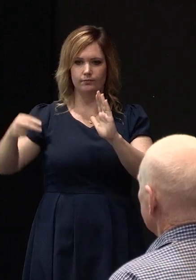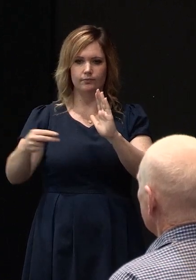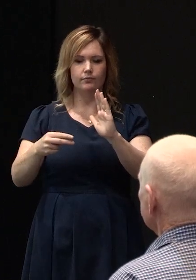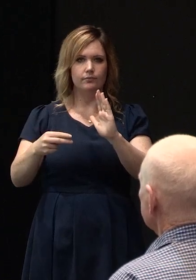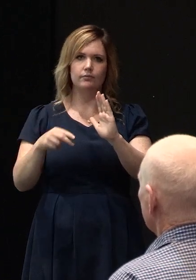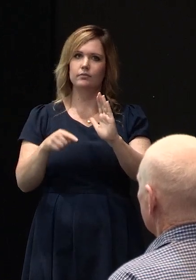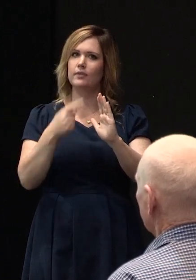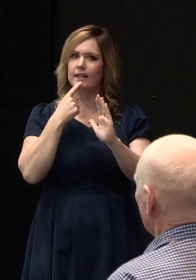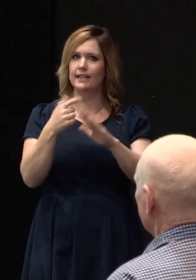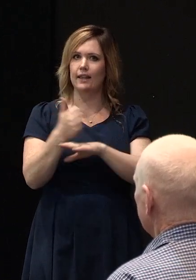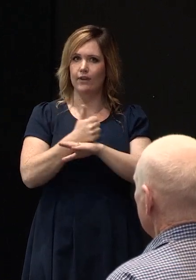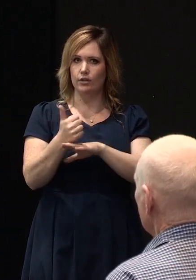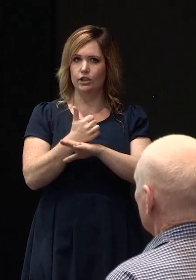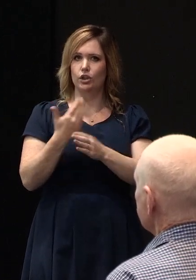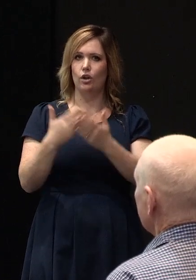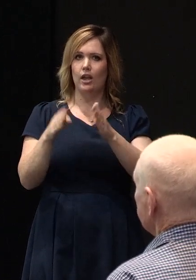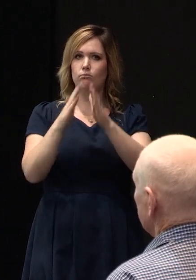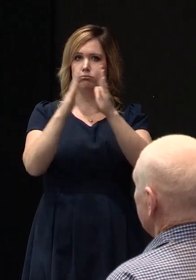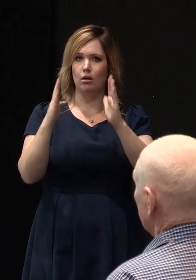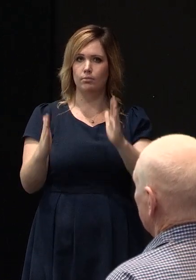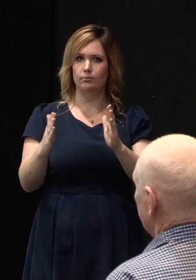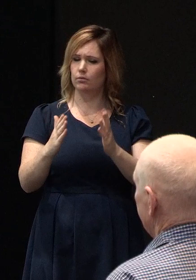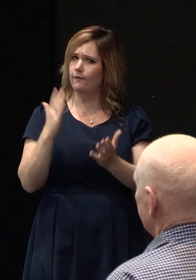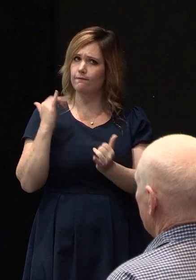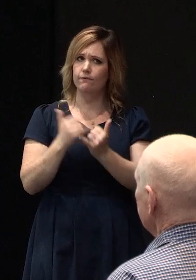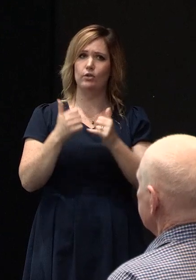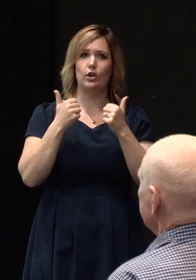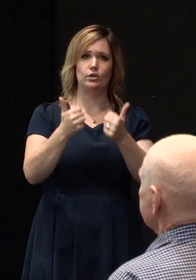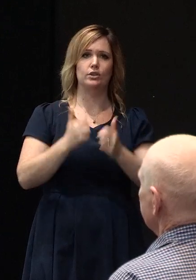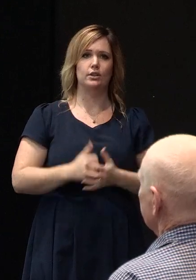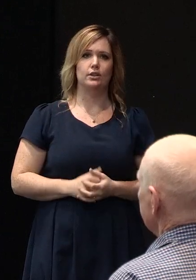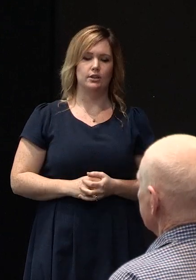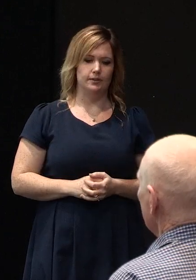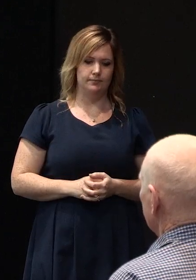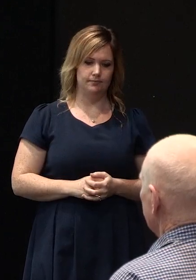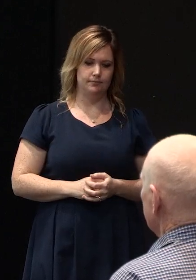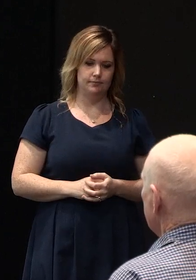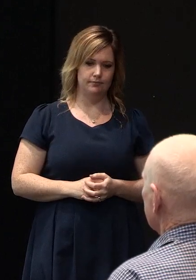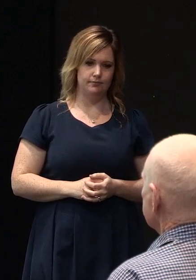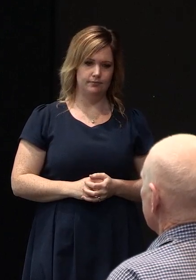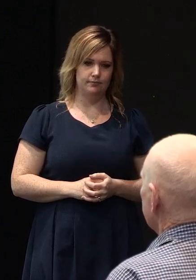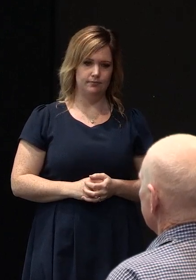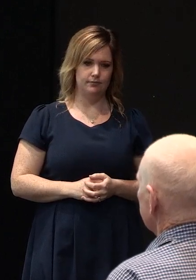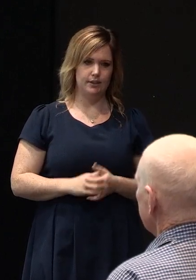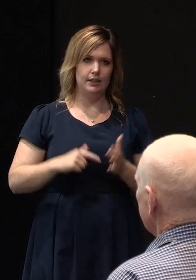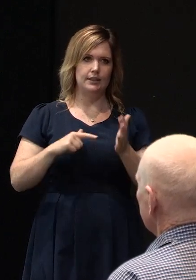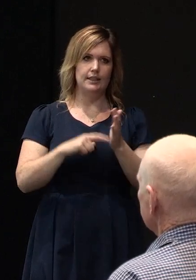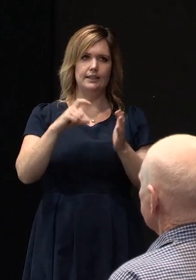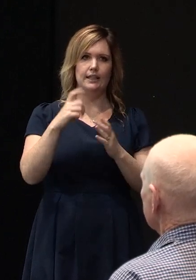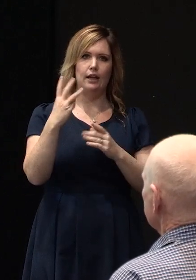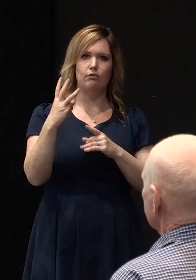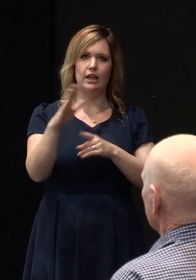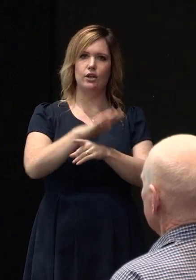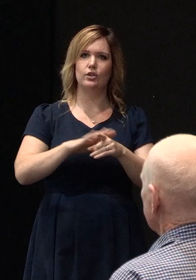that the foundations on our property were exceptionally good now in the TC3 zoning they're stating that any